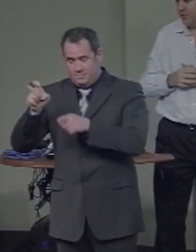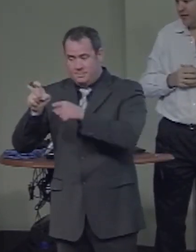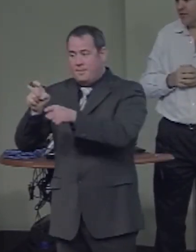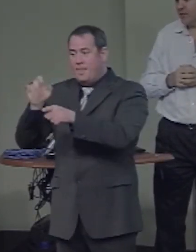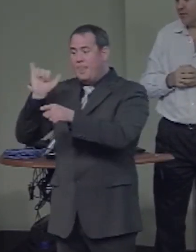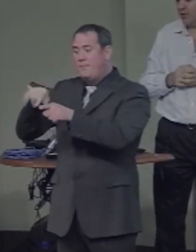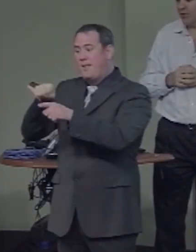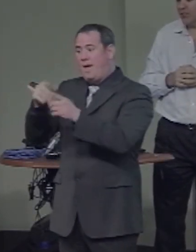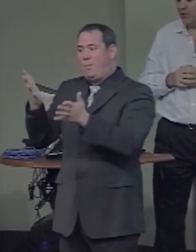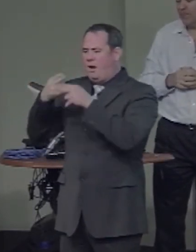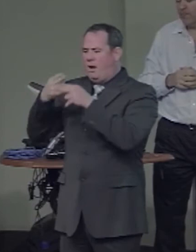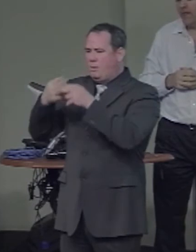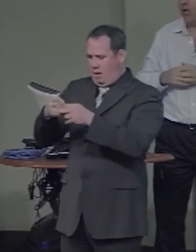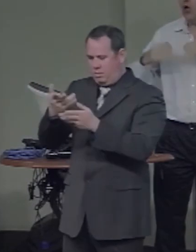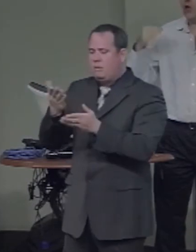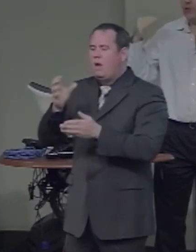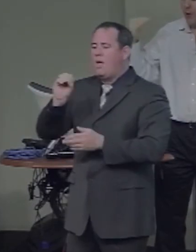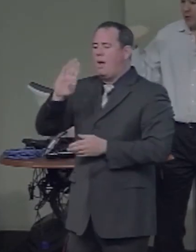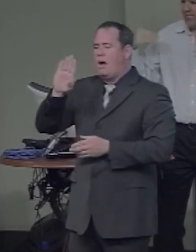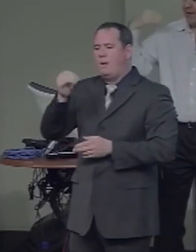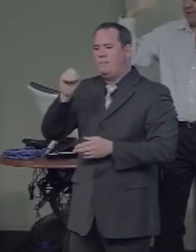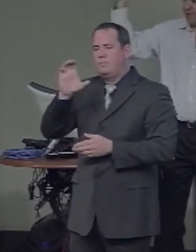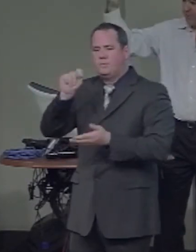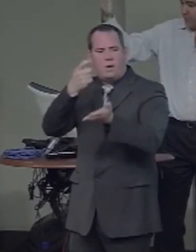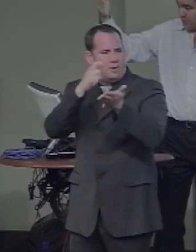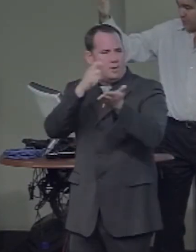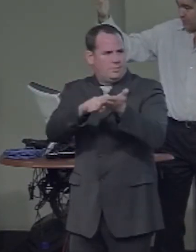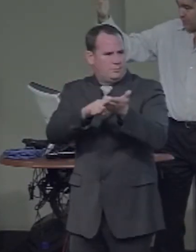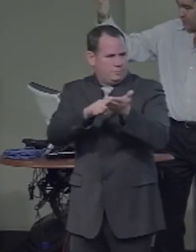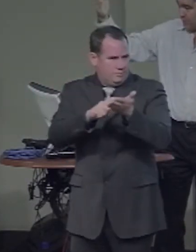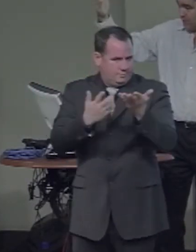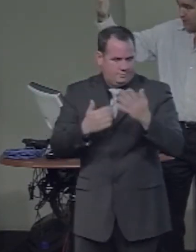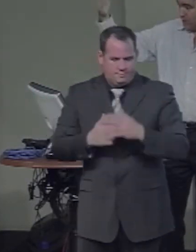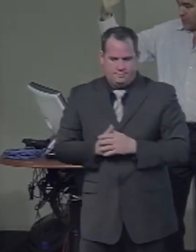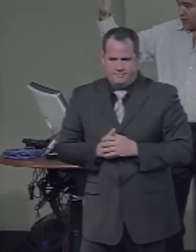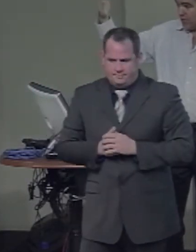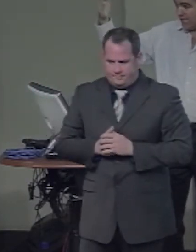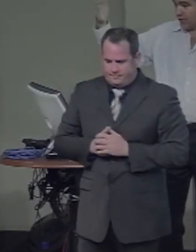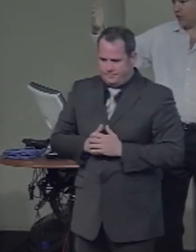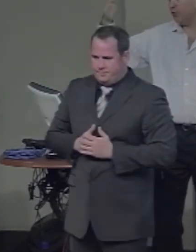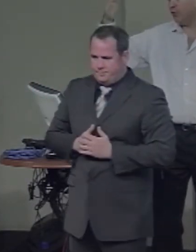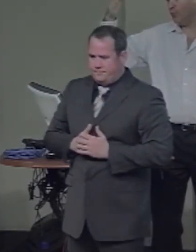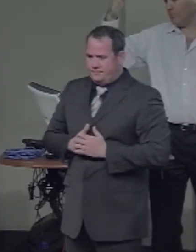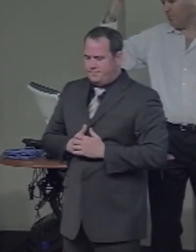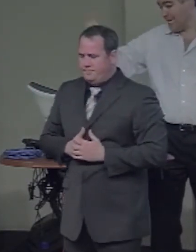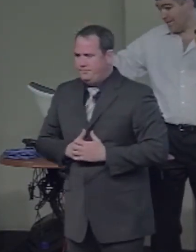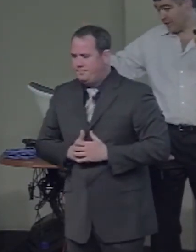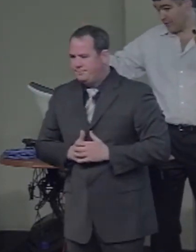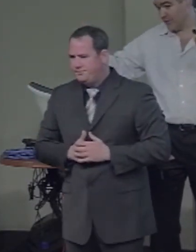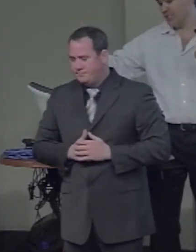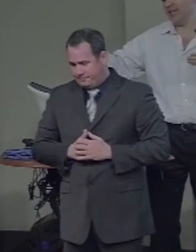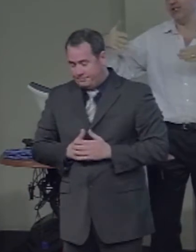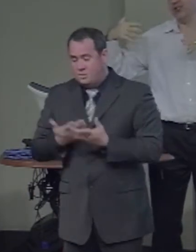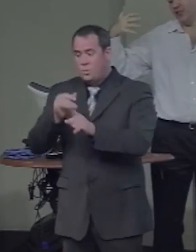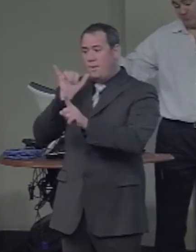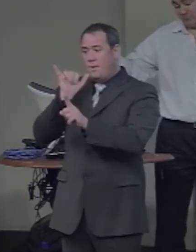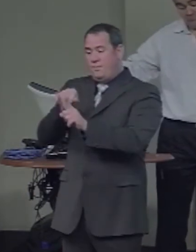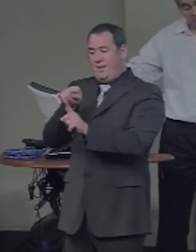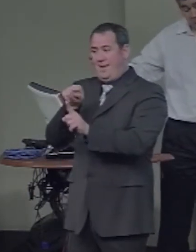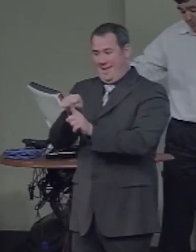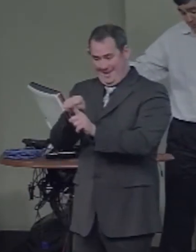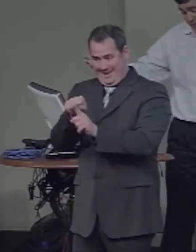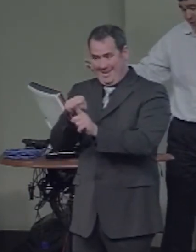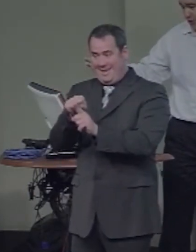of faces and words. Those have to further project to meaning representations,